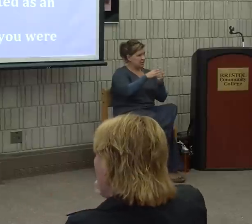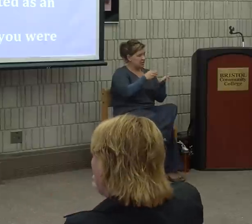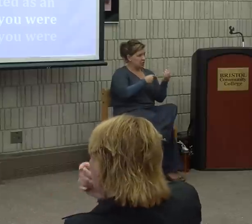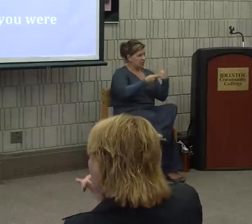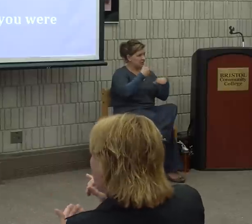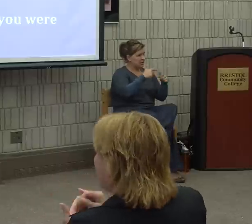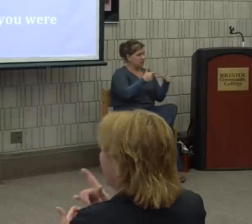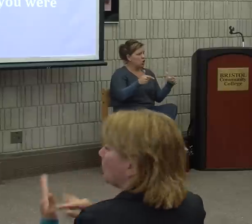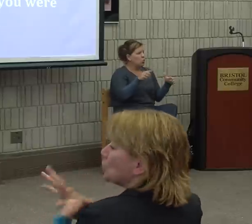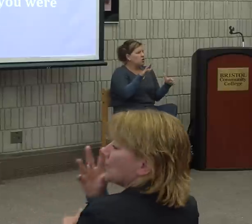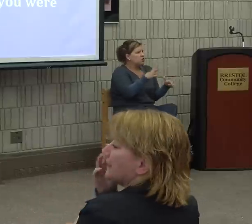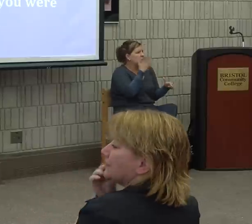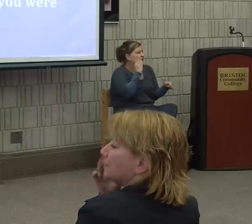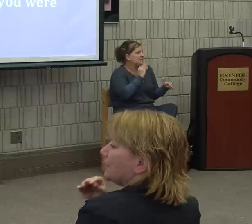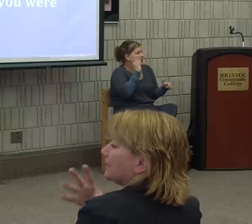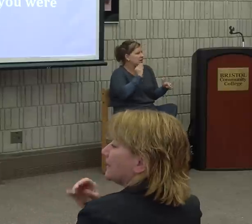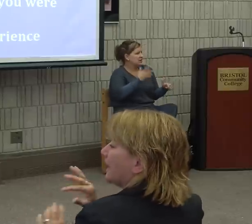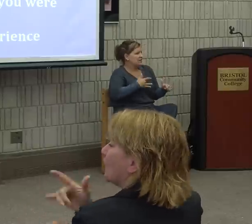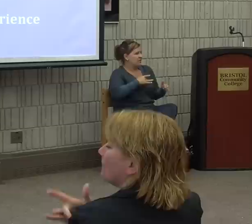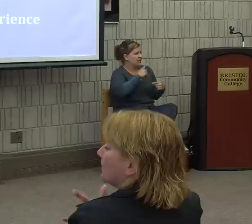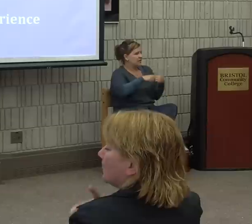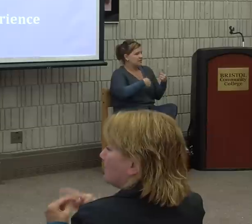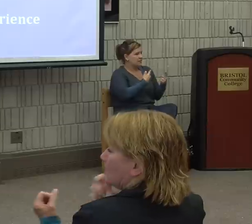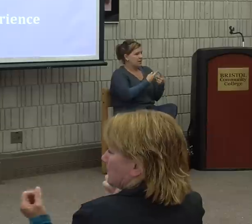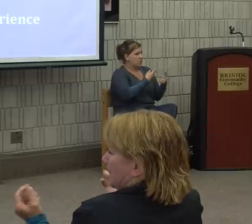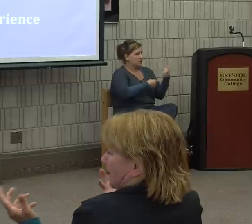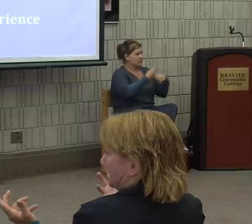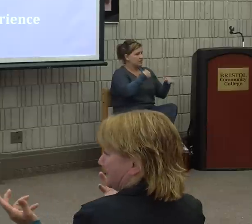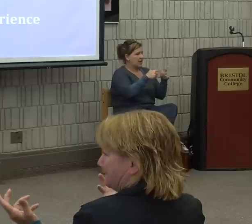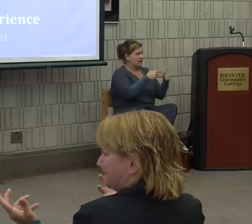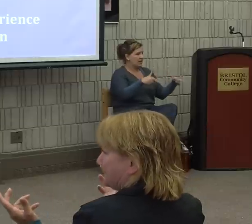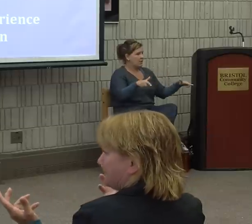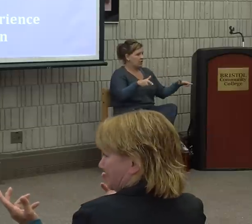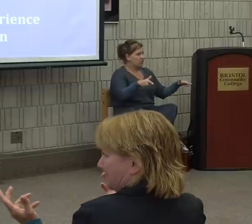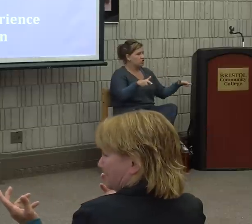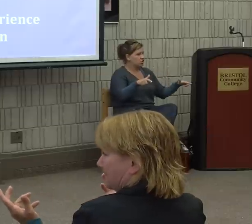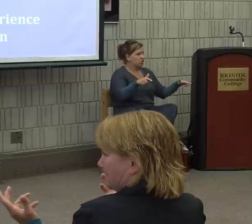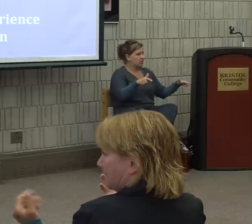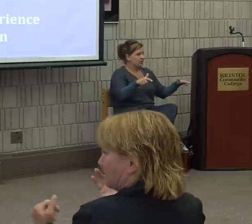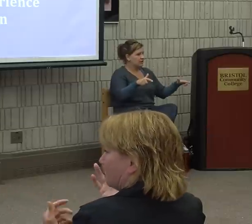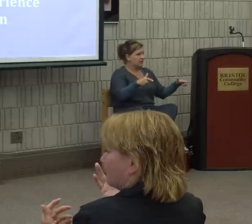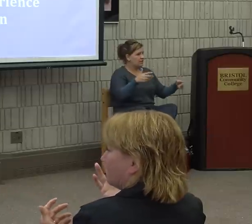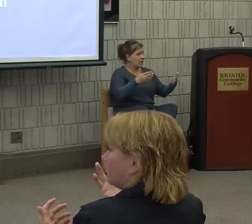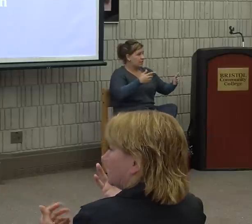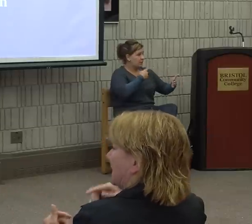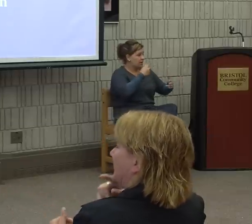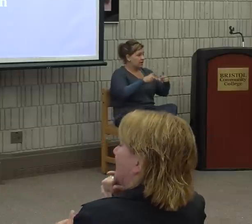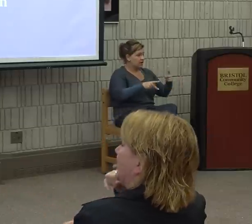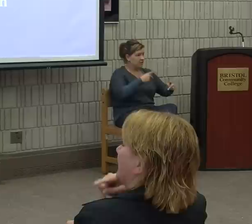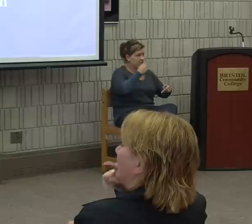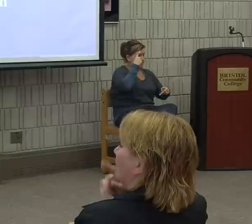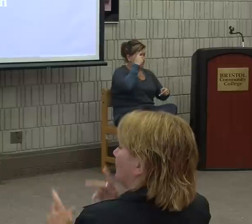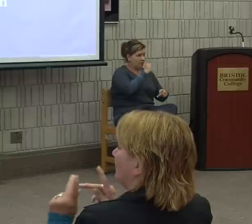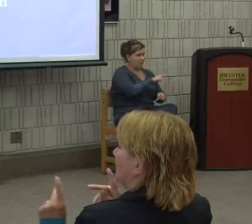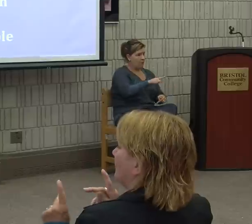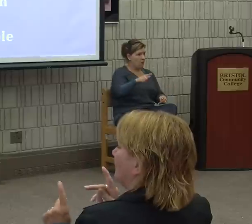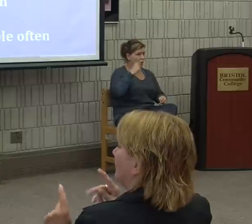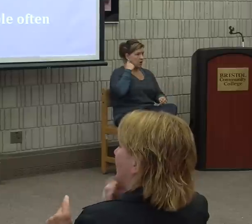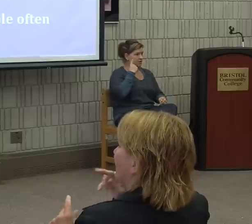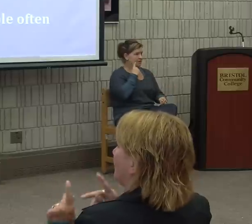experience and feelings about sign language that hearing people might often think all deaf and hard of hearing people sign?